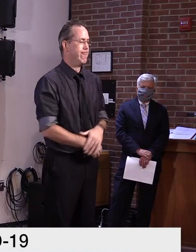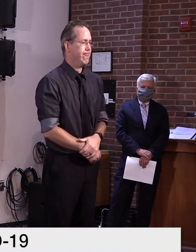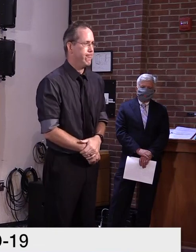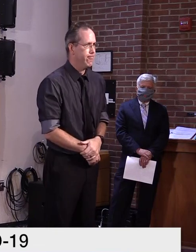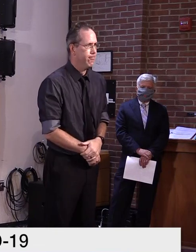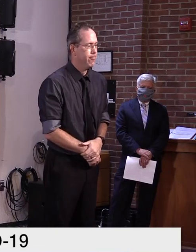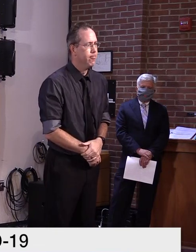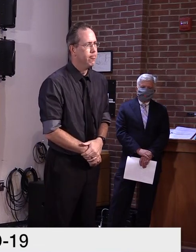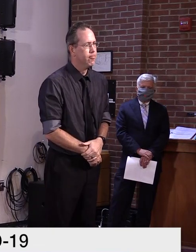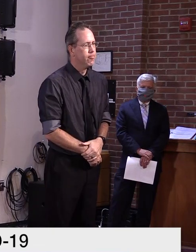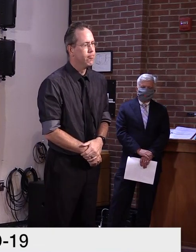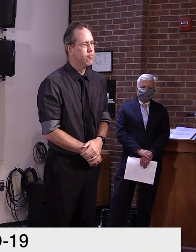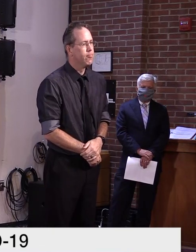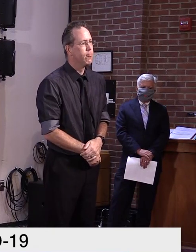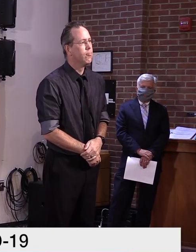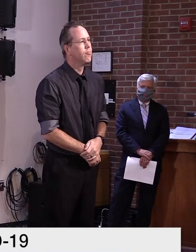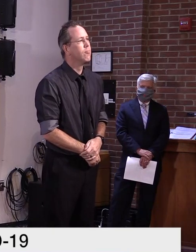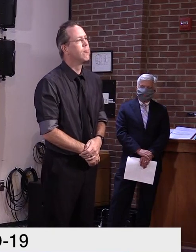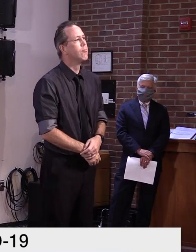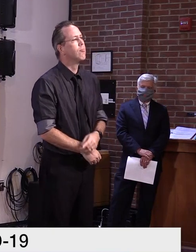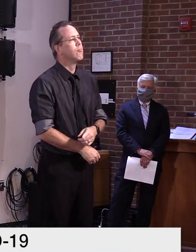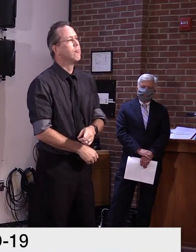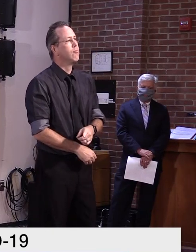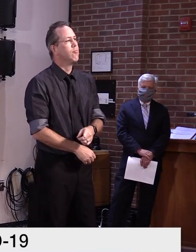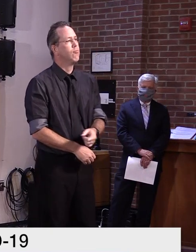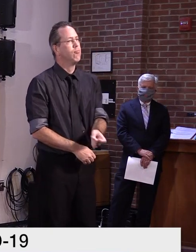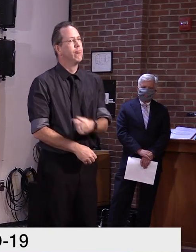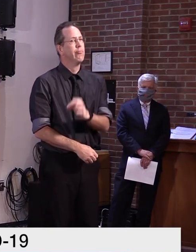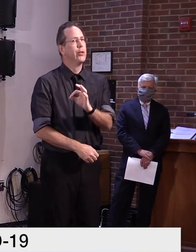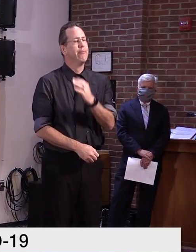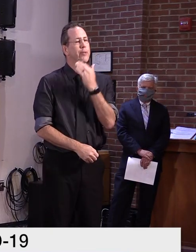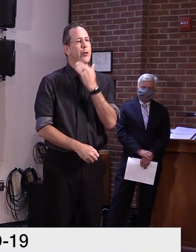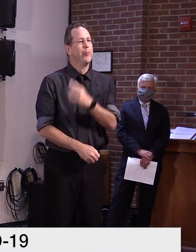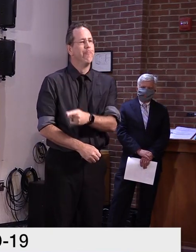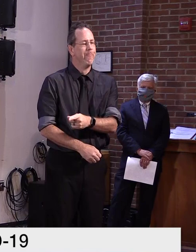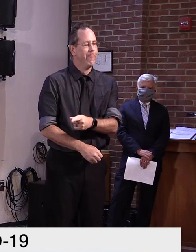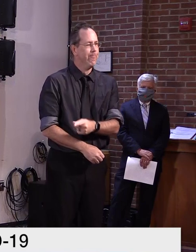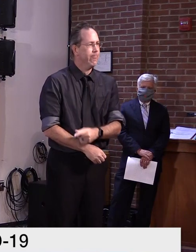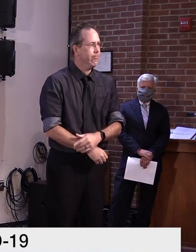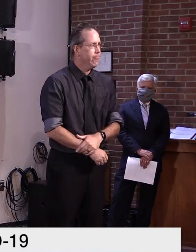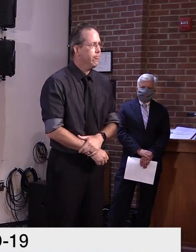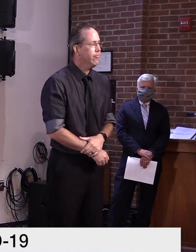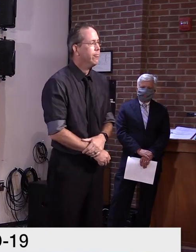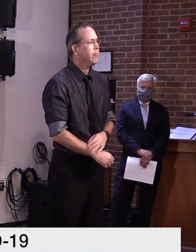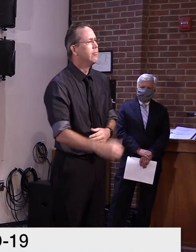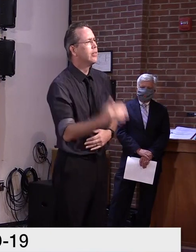Okay. Thank you. Have a good weekend. Thank you. Cat WCAX.